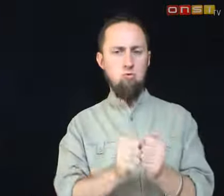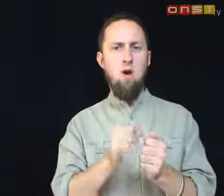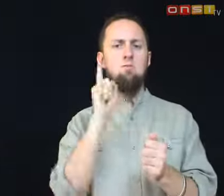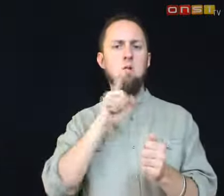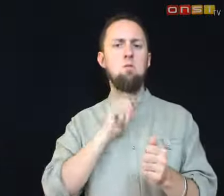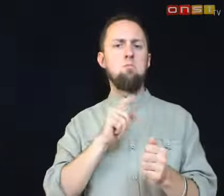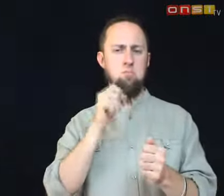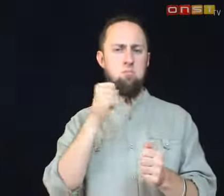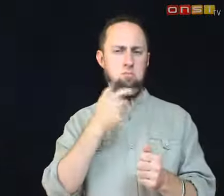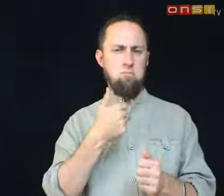want to any